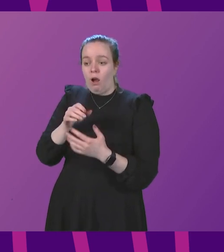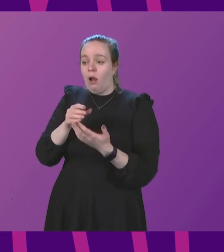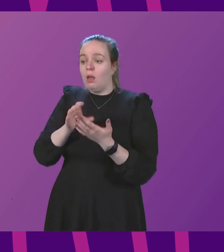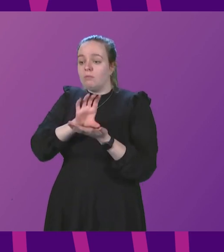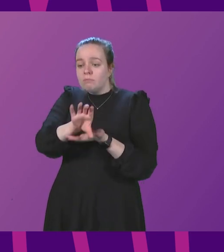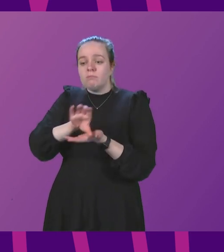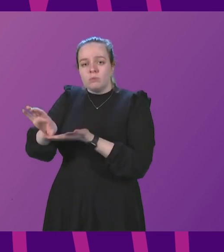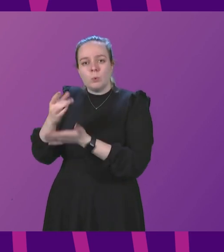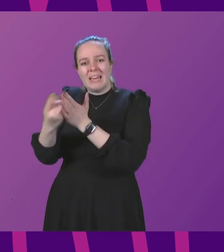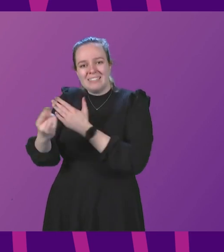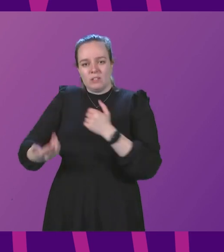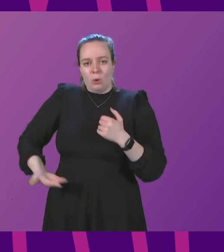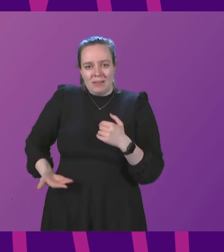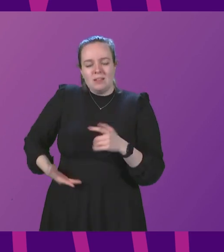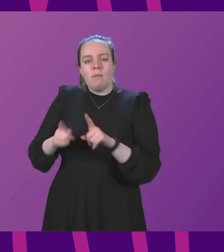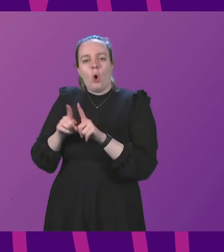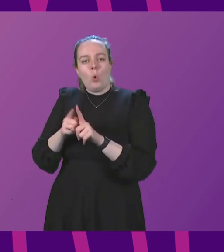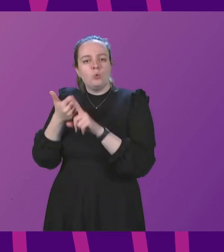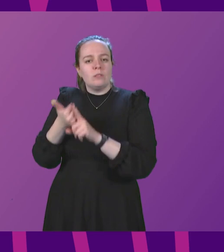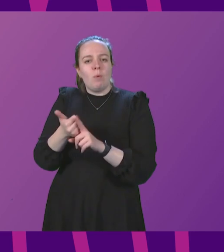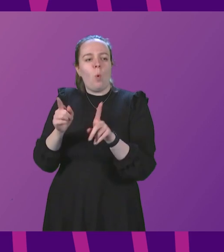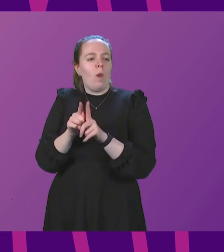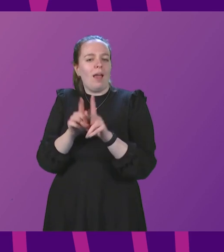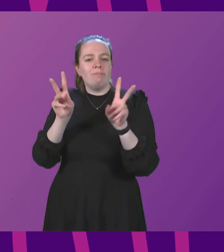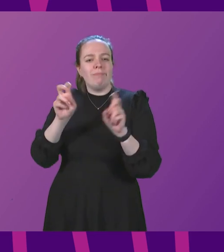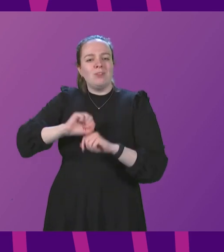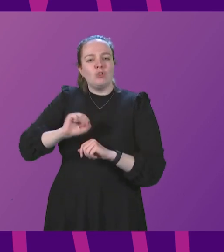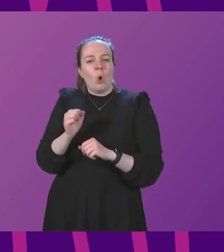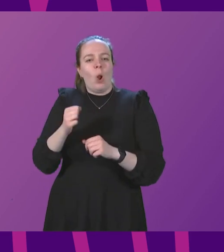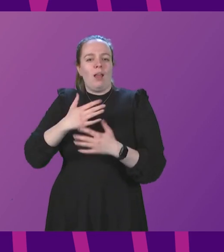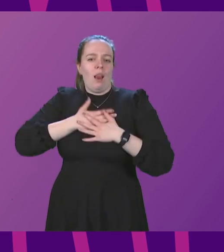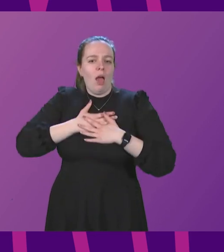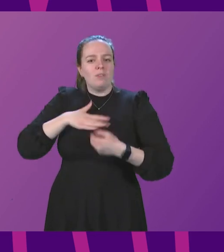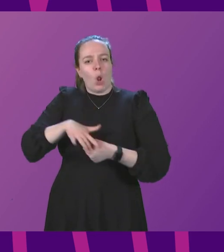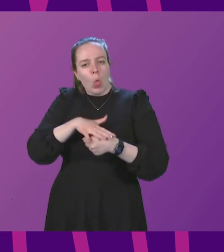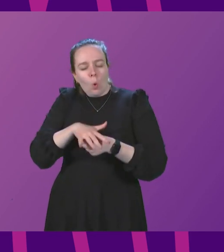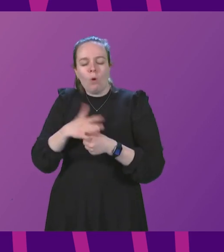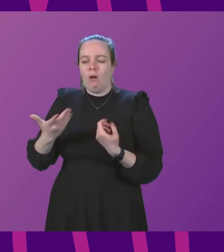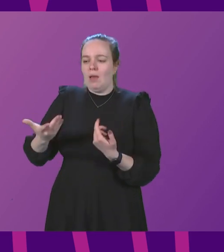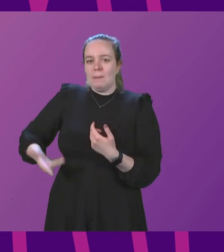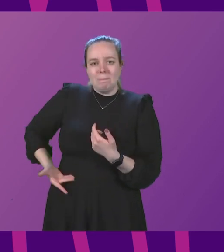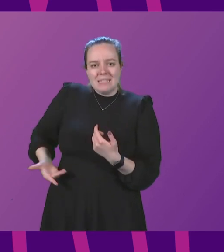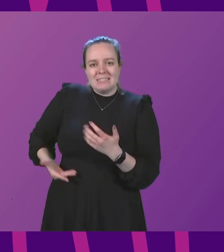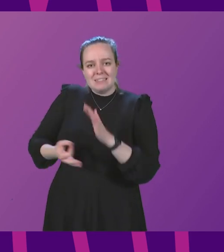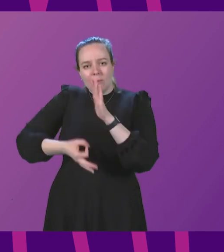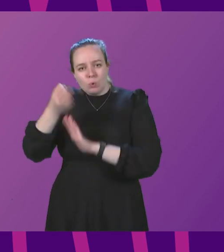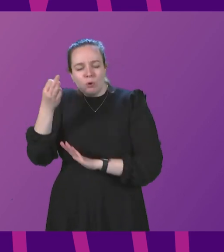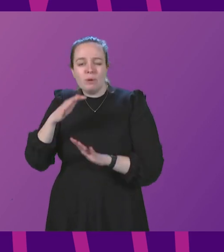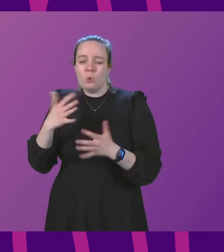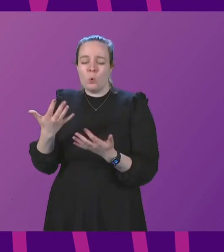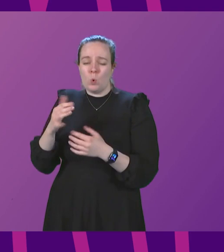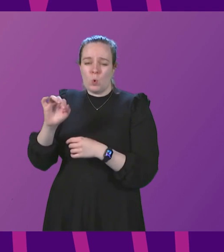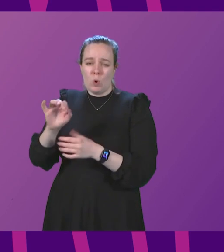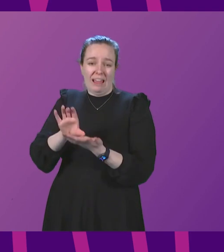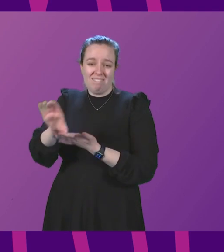businesses but also support initiatives like Scotland like business improvement districts or some place based investment